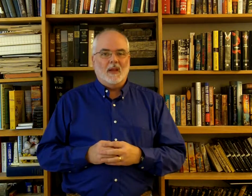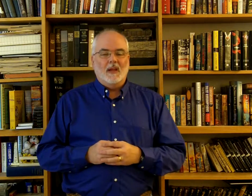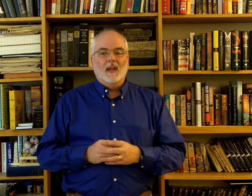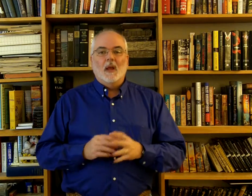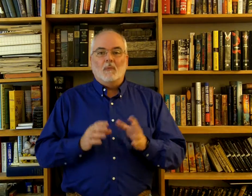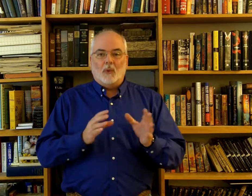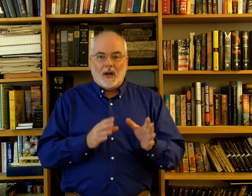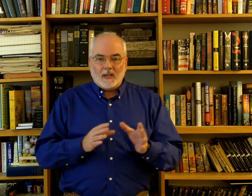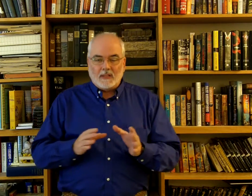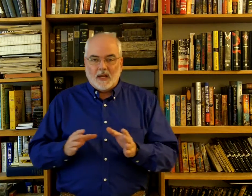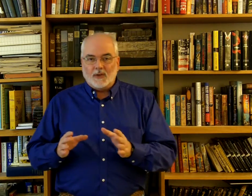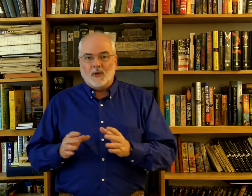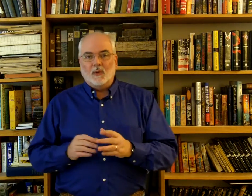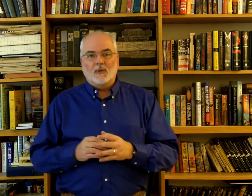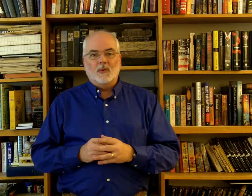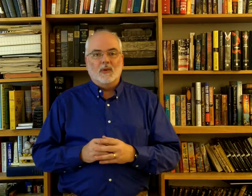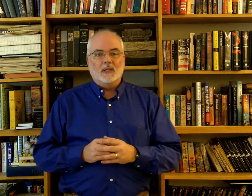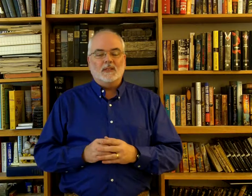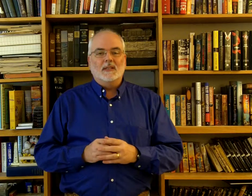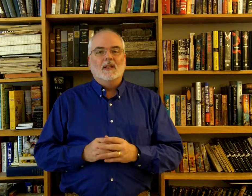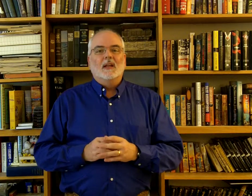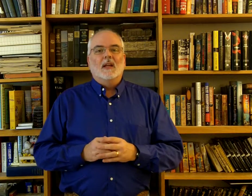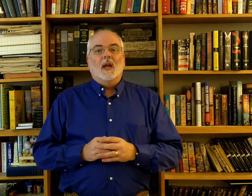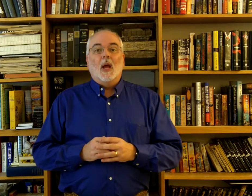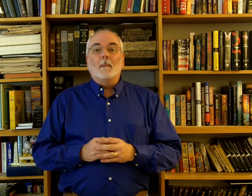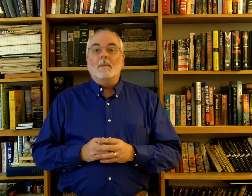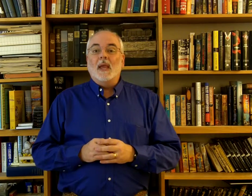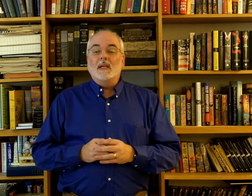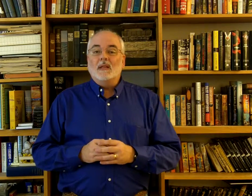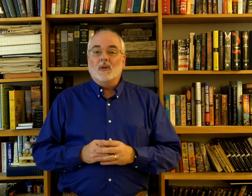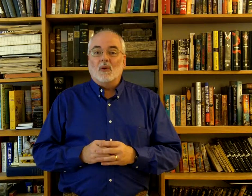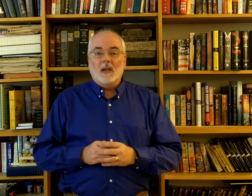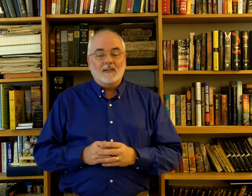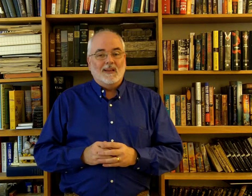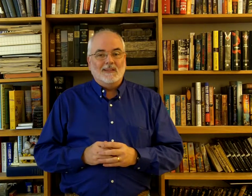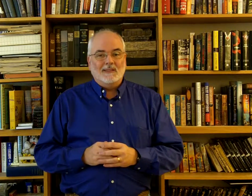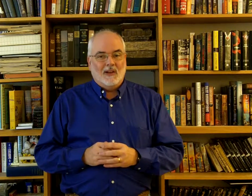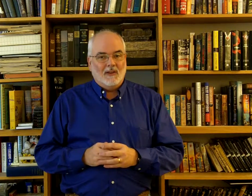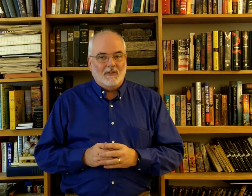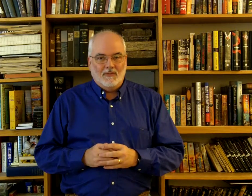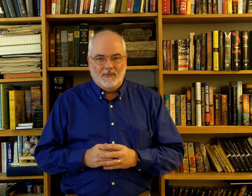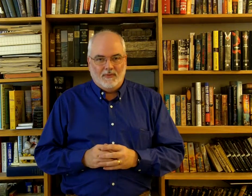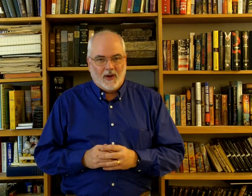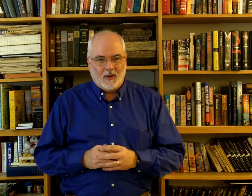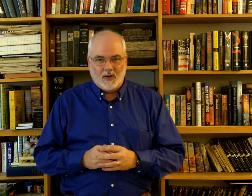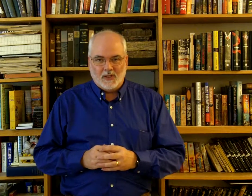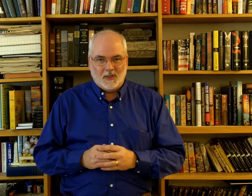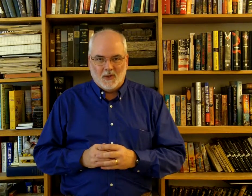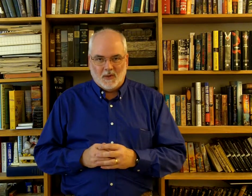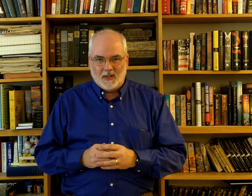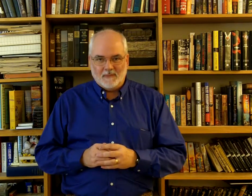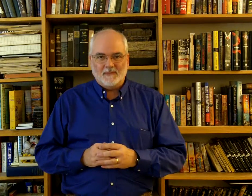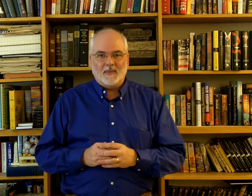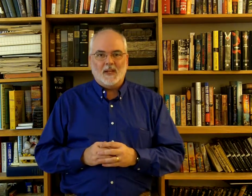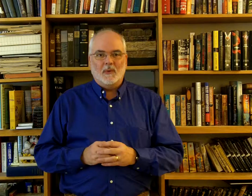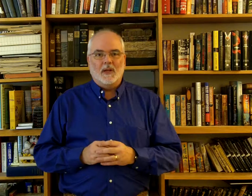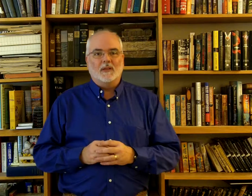Okay, practice that as you're going through this. Amazing Grace sung very slowly. Here we go.